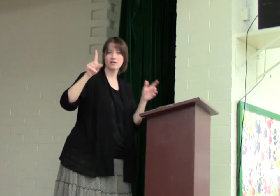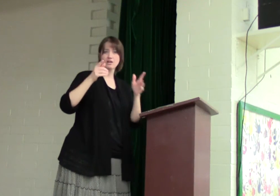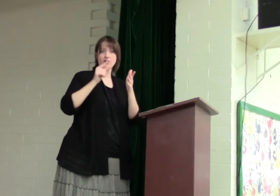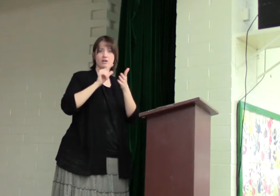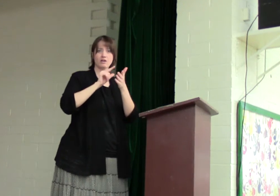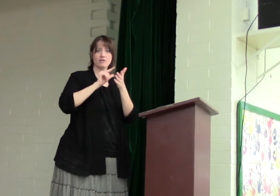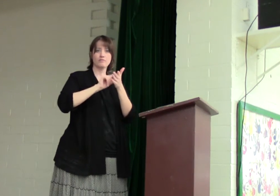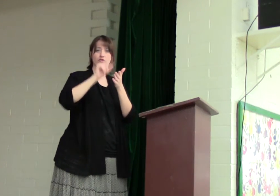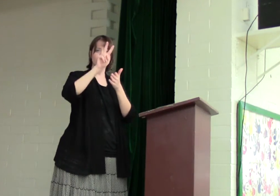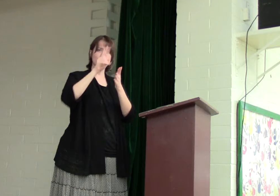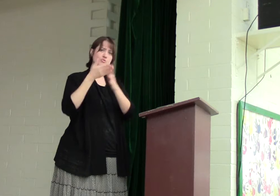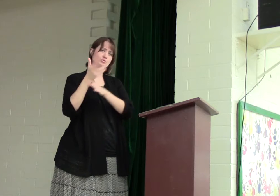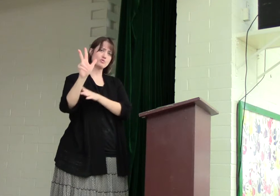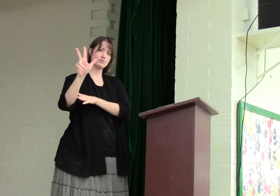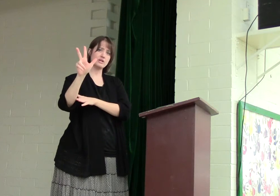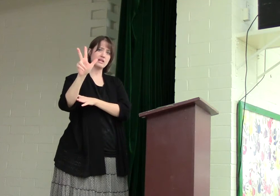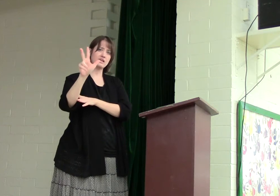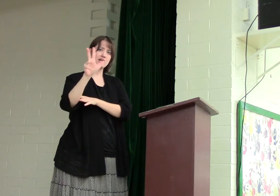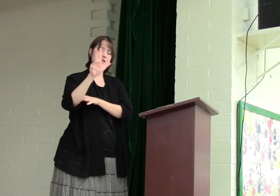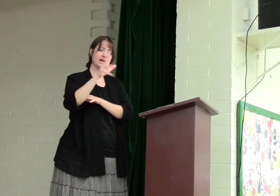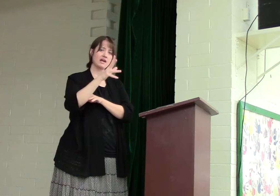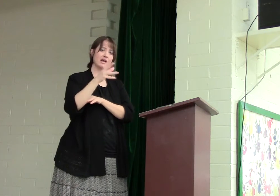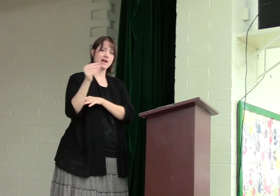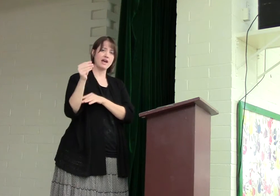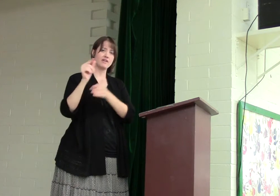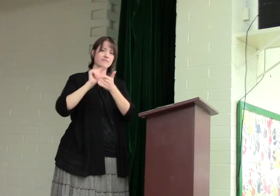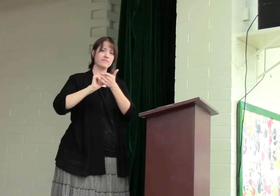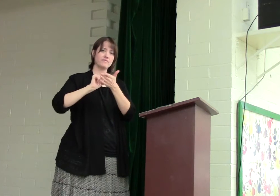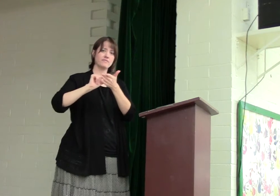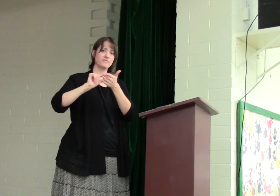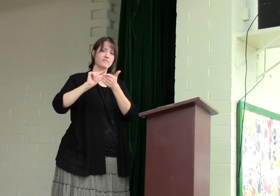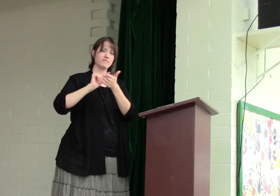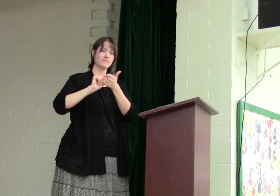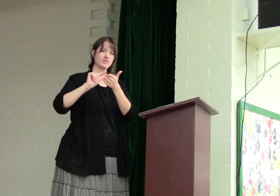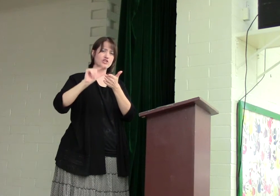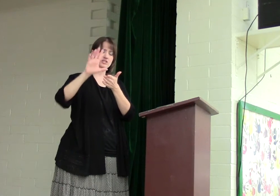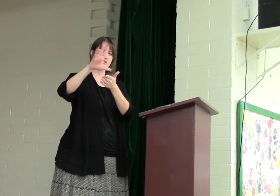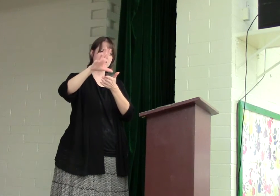verses 2 through 3, and I